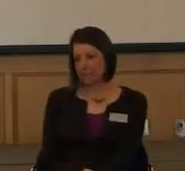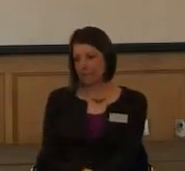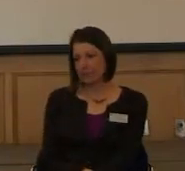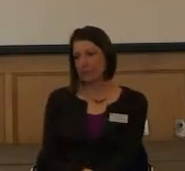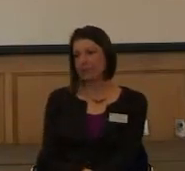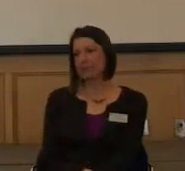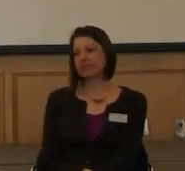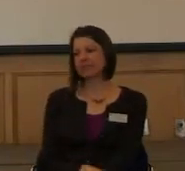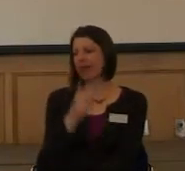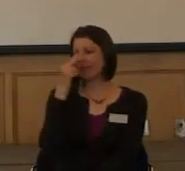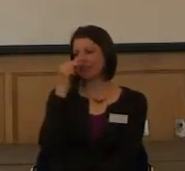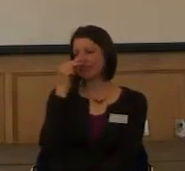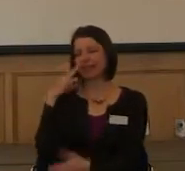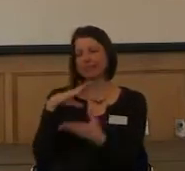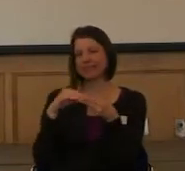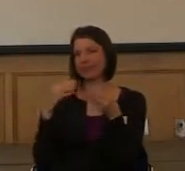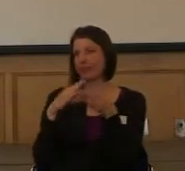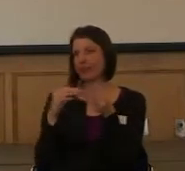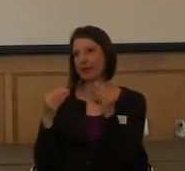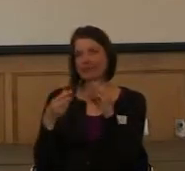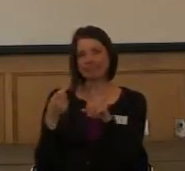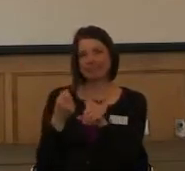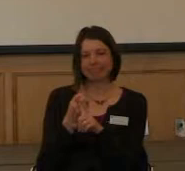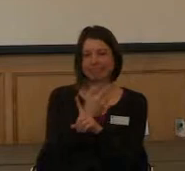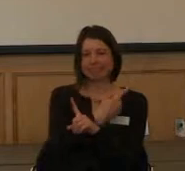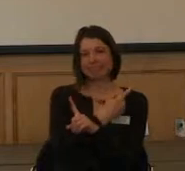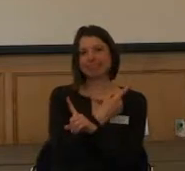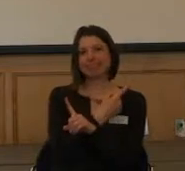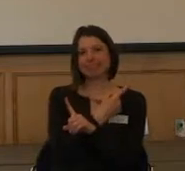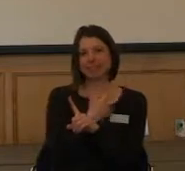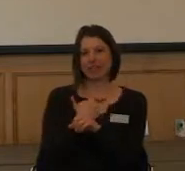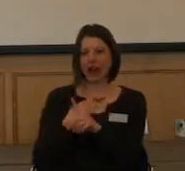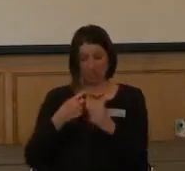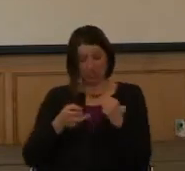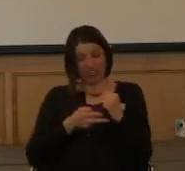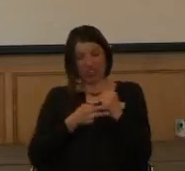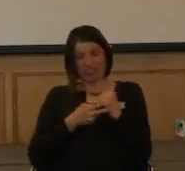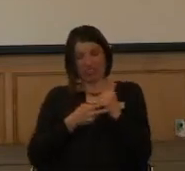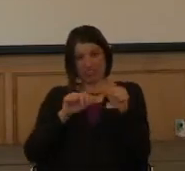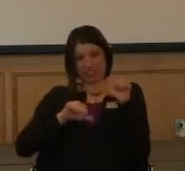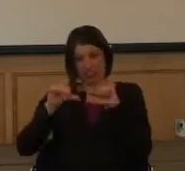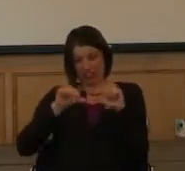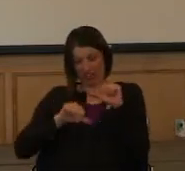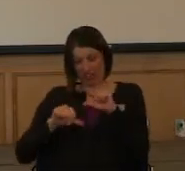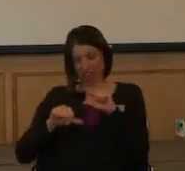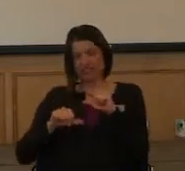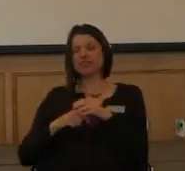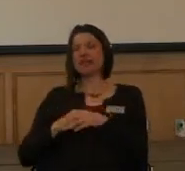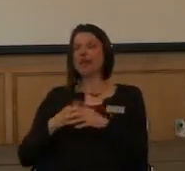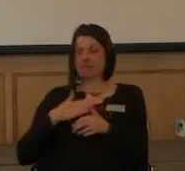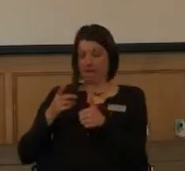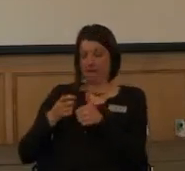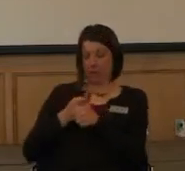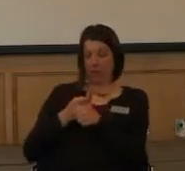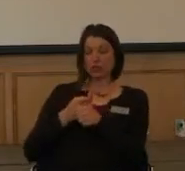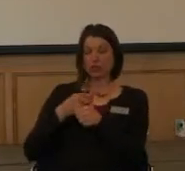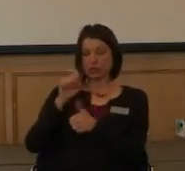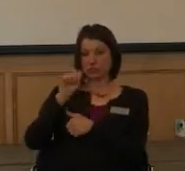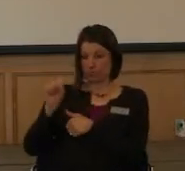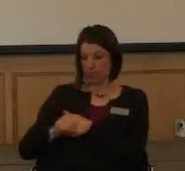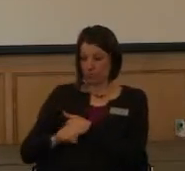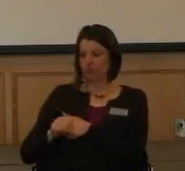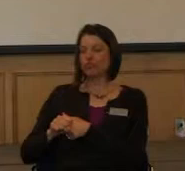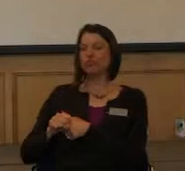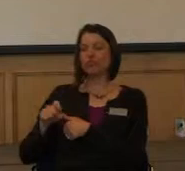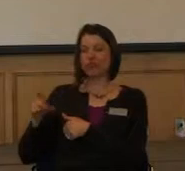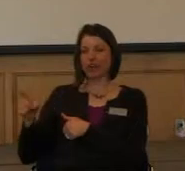And funny story about how I kind of got into conservation. My first semester at JUCO was taking